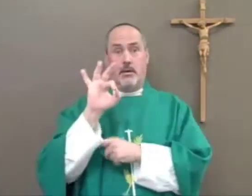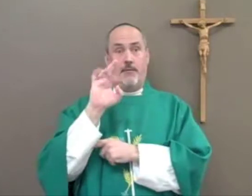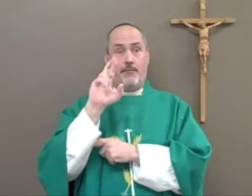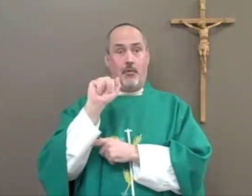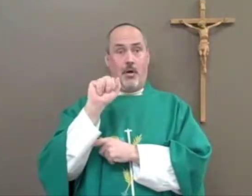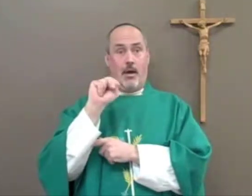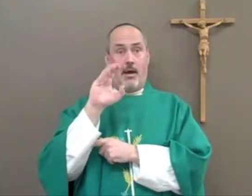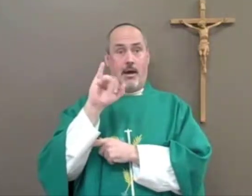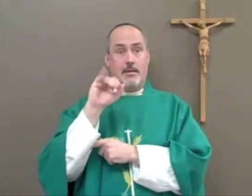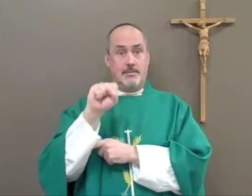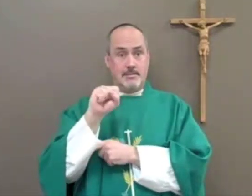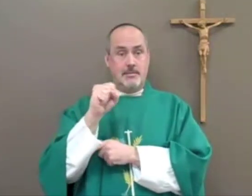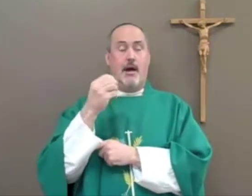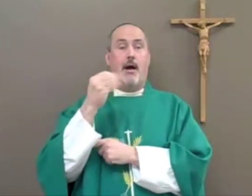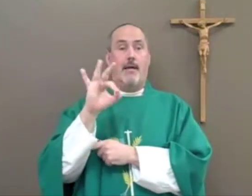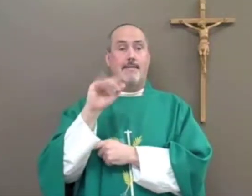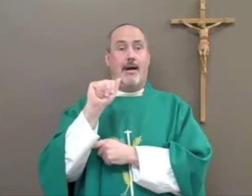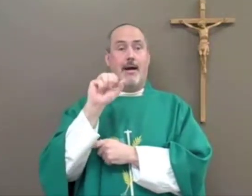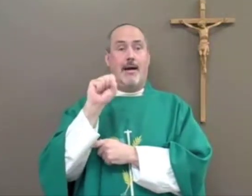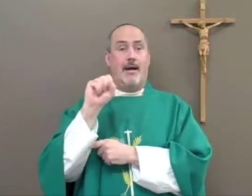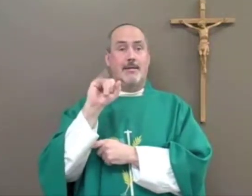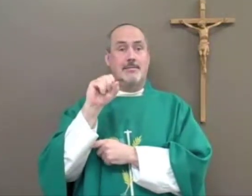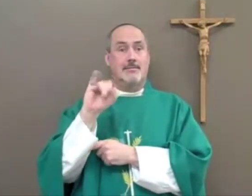time was with St. Francis of Assisi.